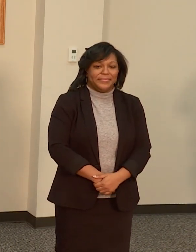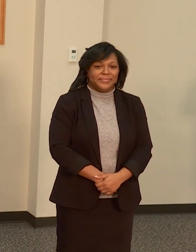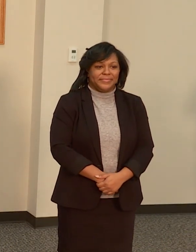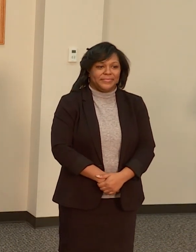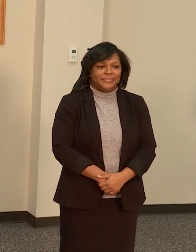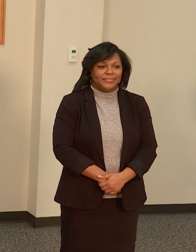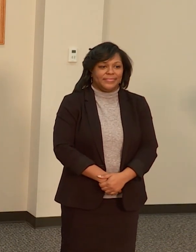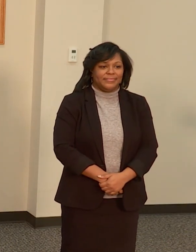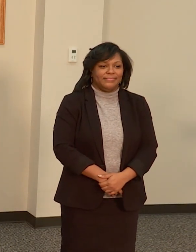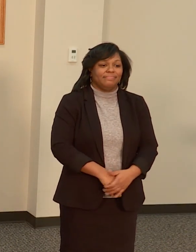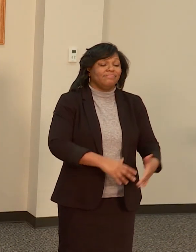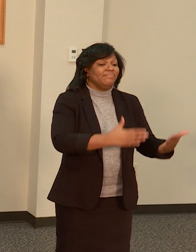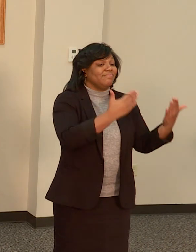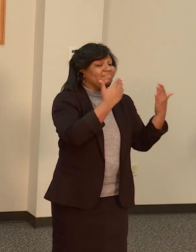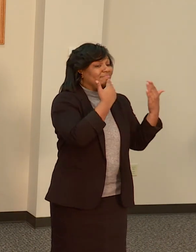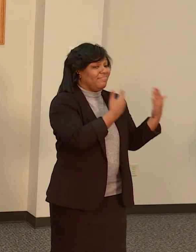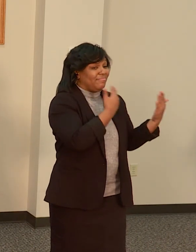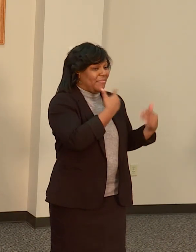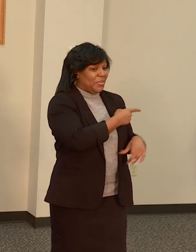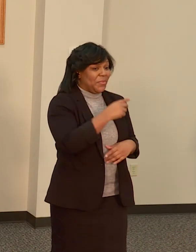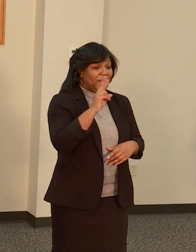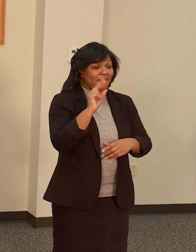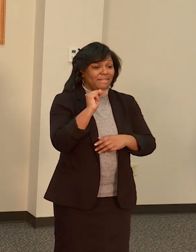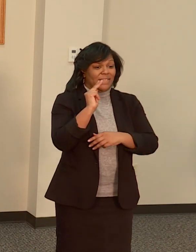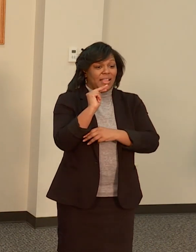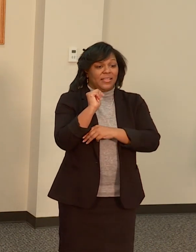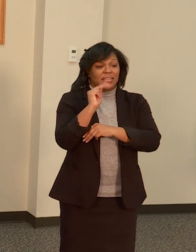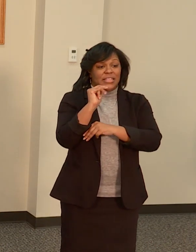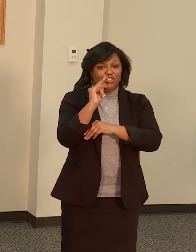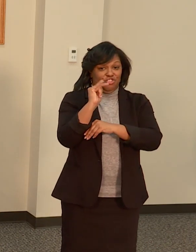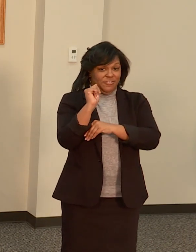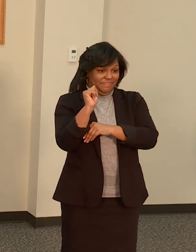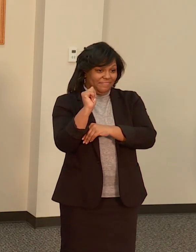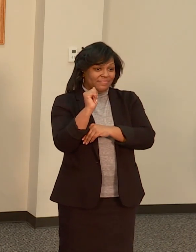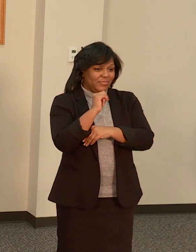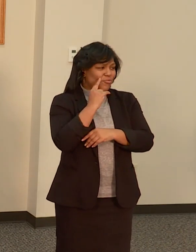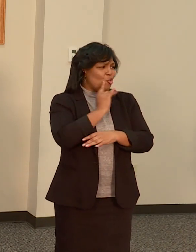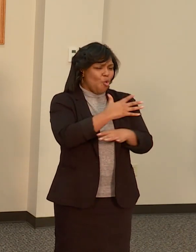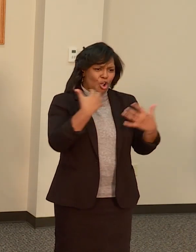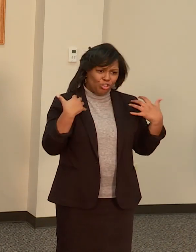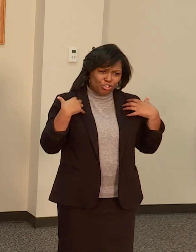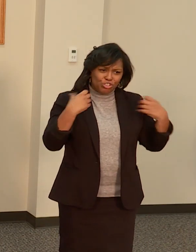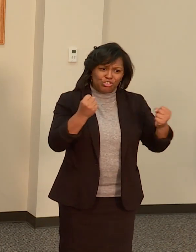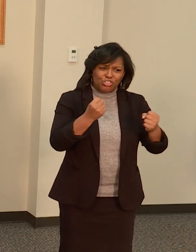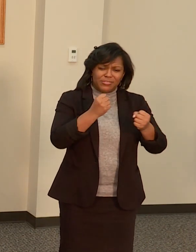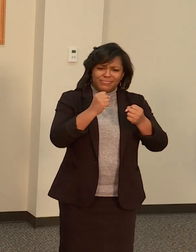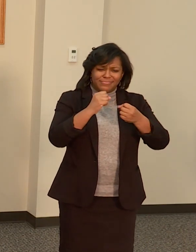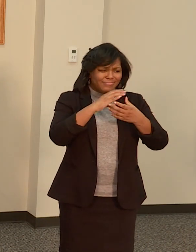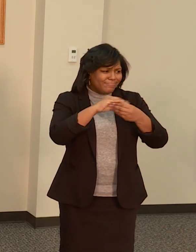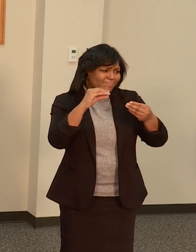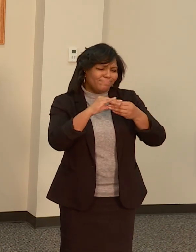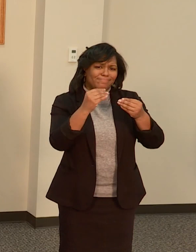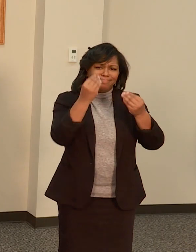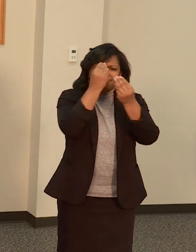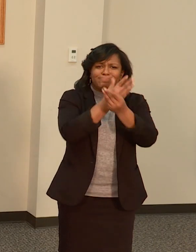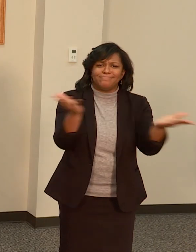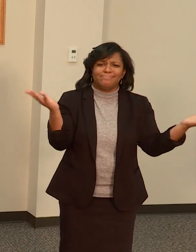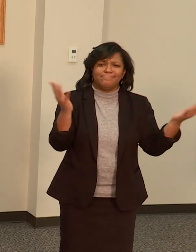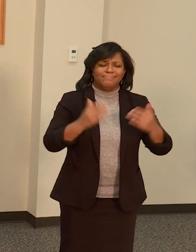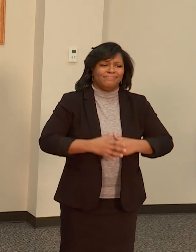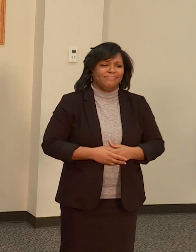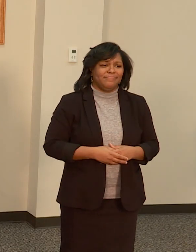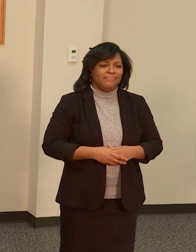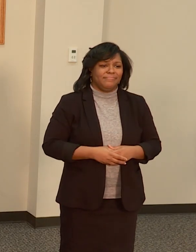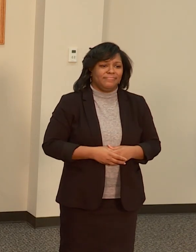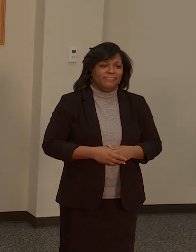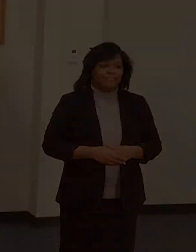Thank you so much Venetia for your courage and your partnership as well. So with that we will open it up to to any